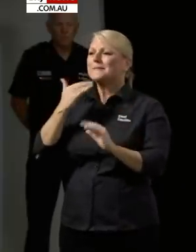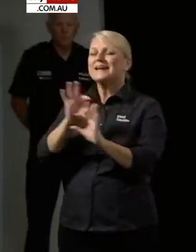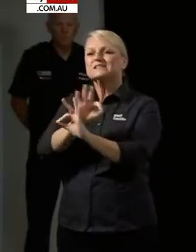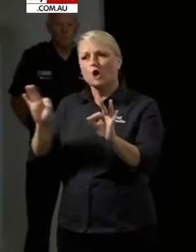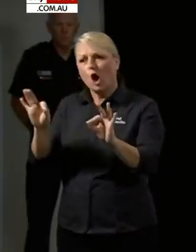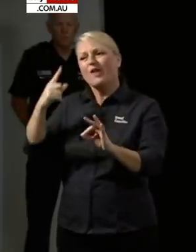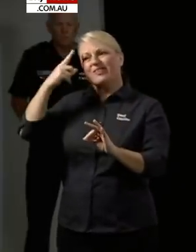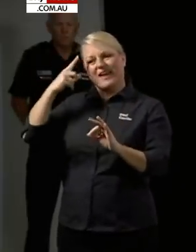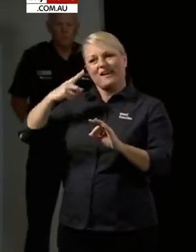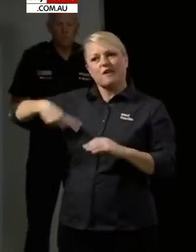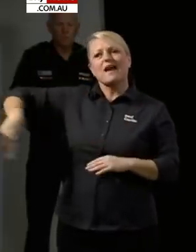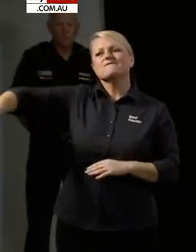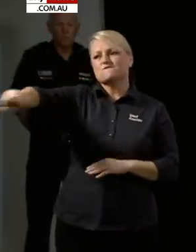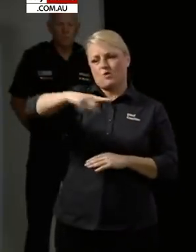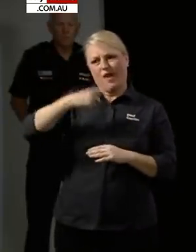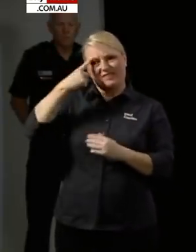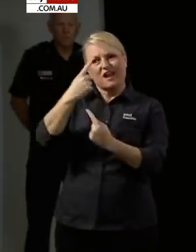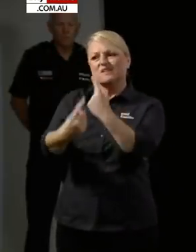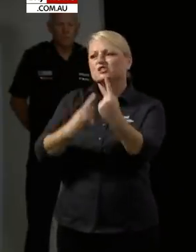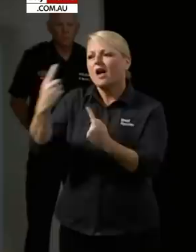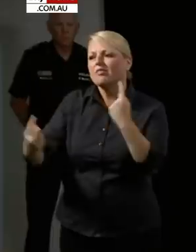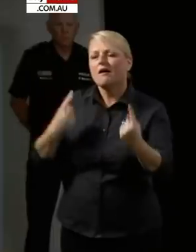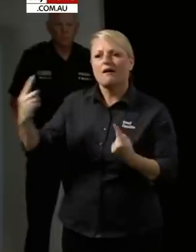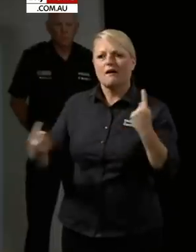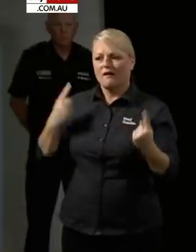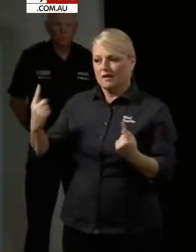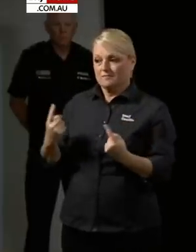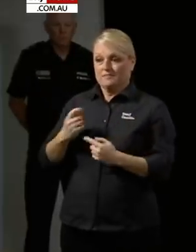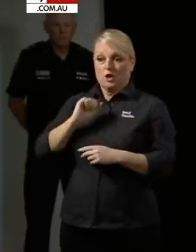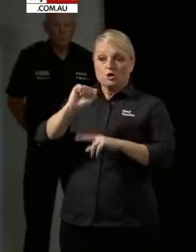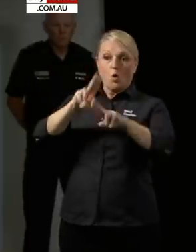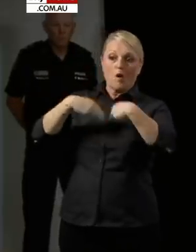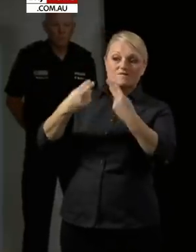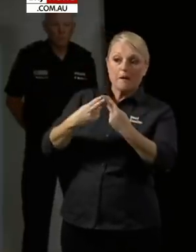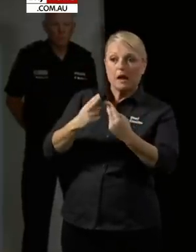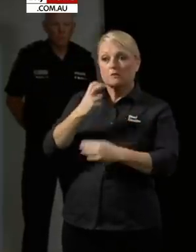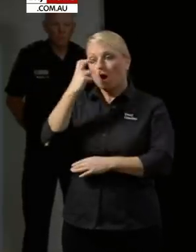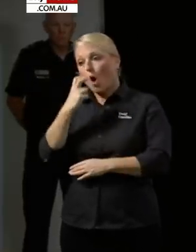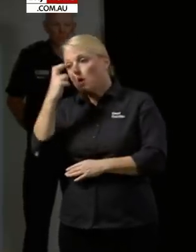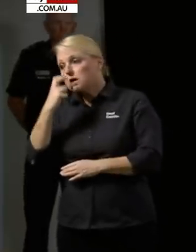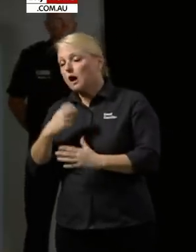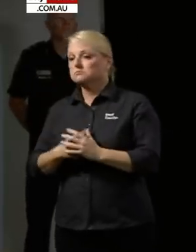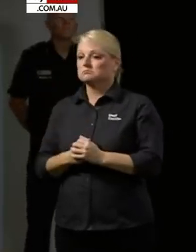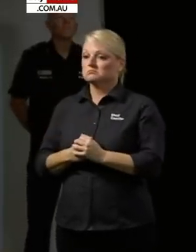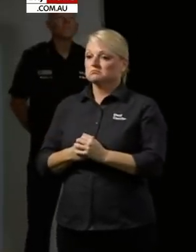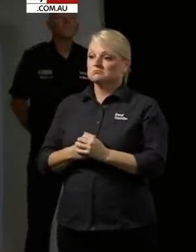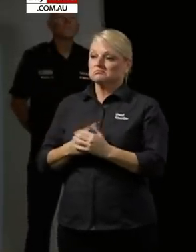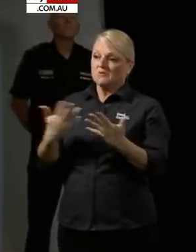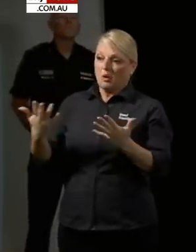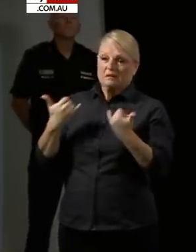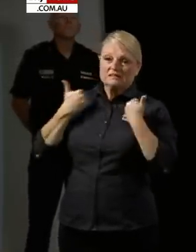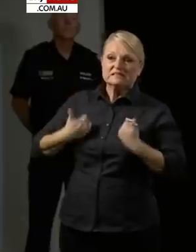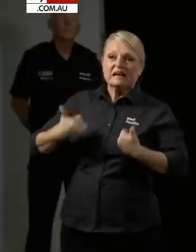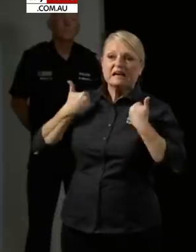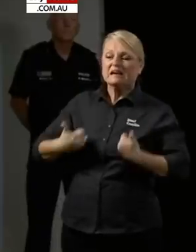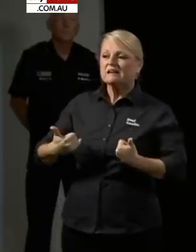people and my advice is if you've got vulnerable members of your family, so elderly people or people with chronic